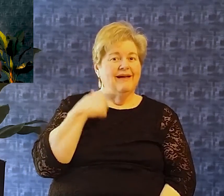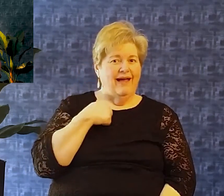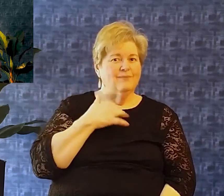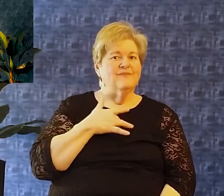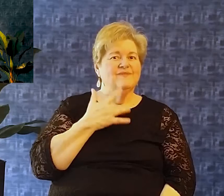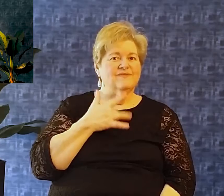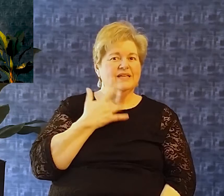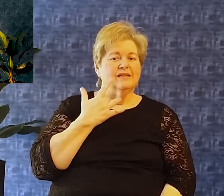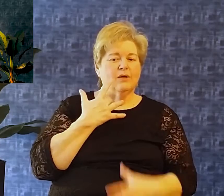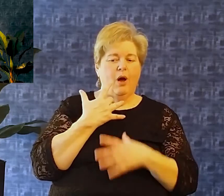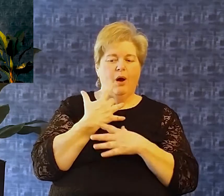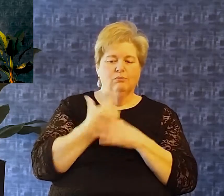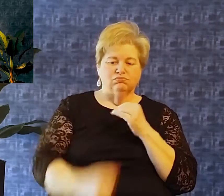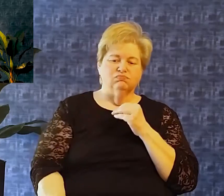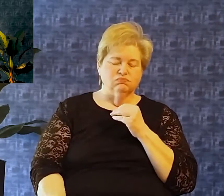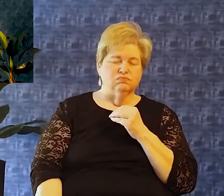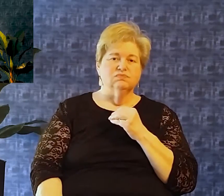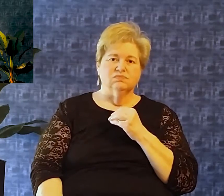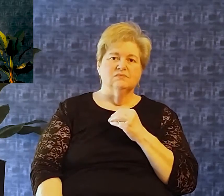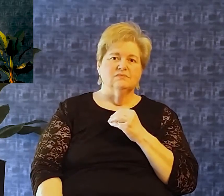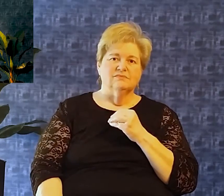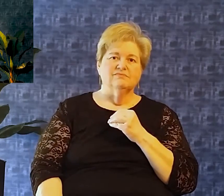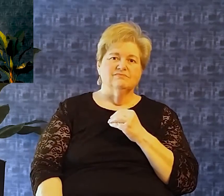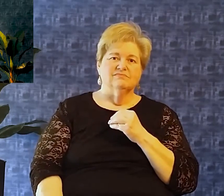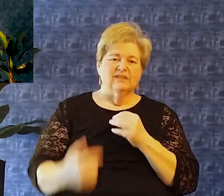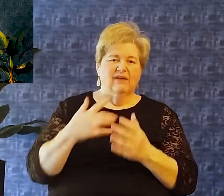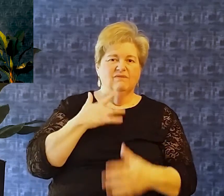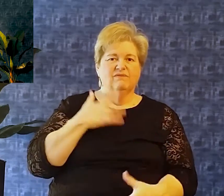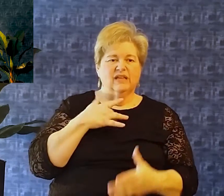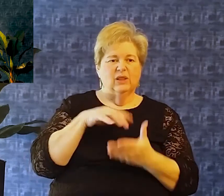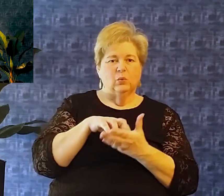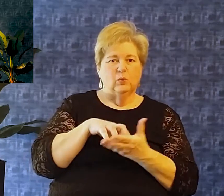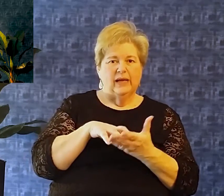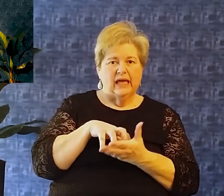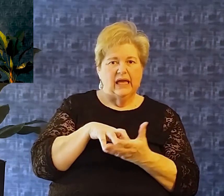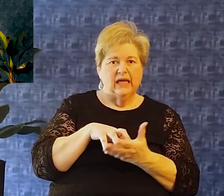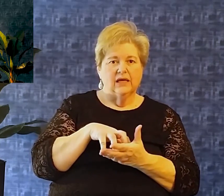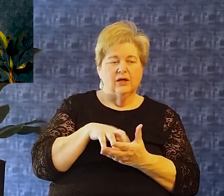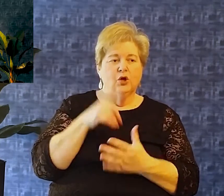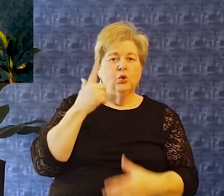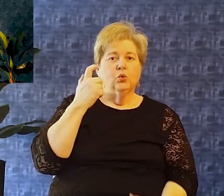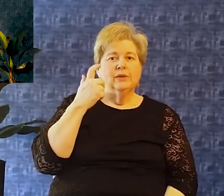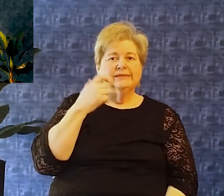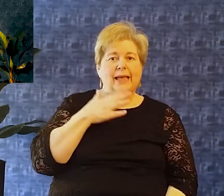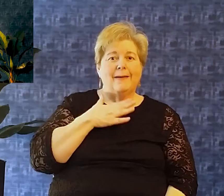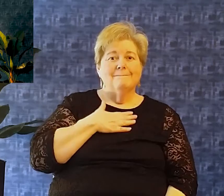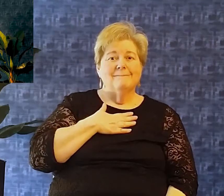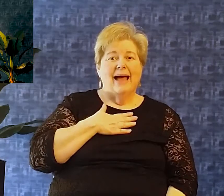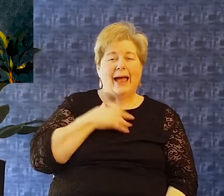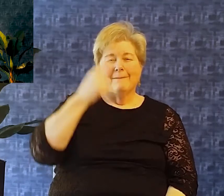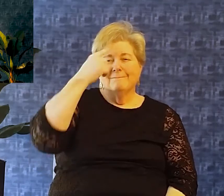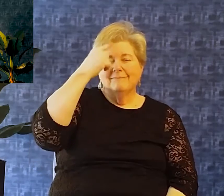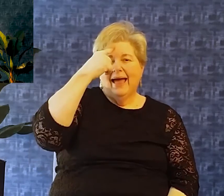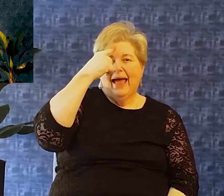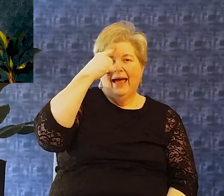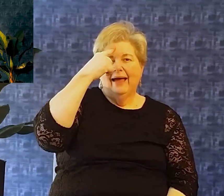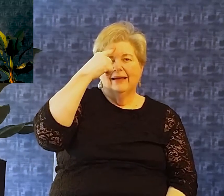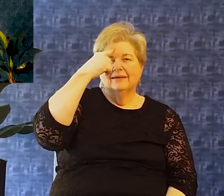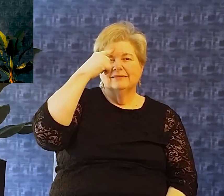recently I have been feeling depleted I've been feeling weak And he said Recently My mind was going down